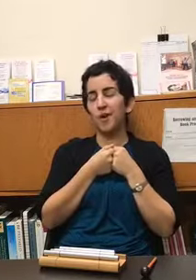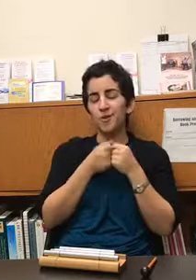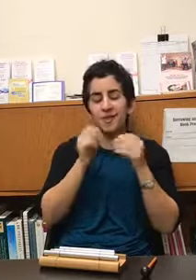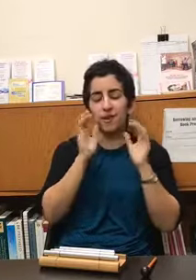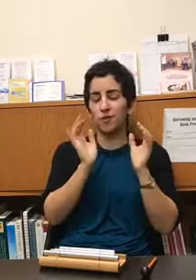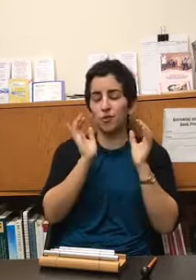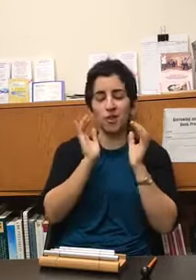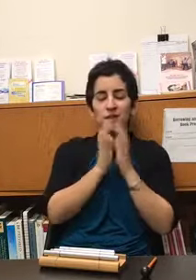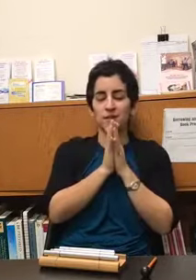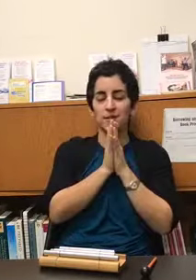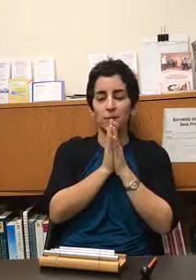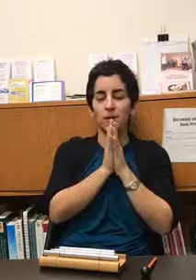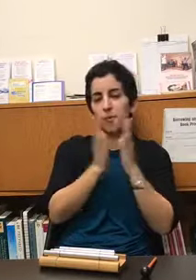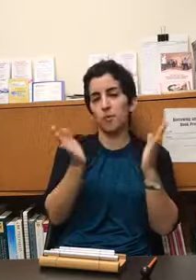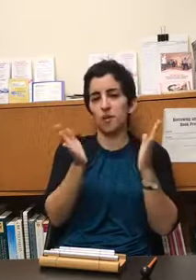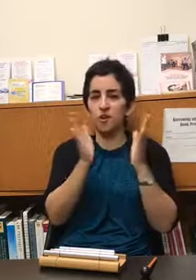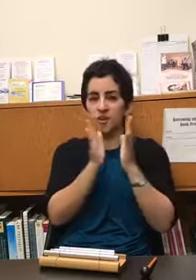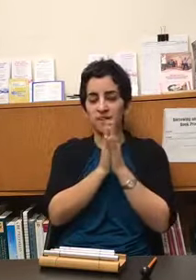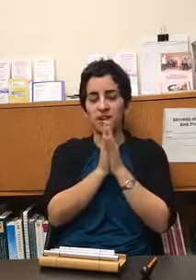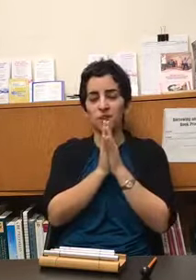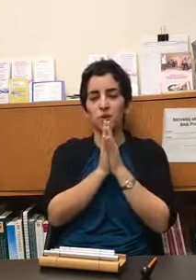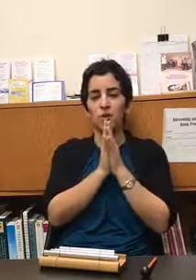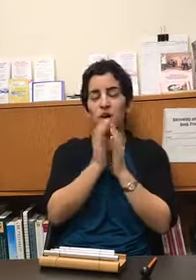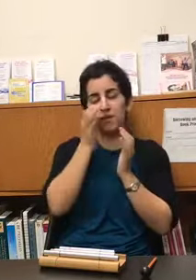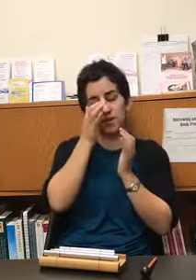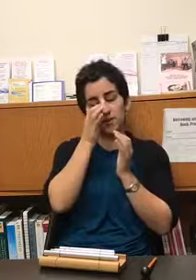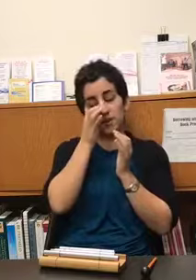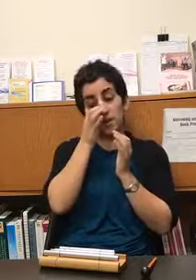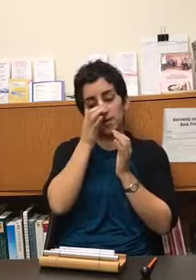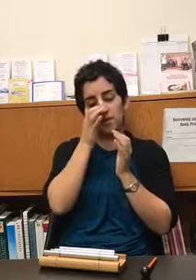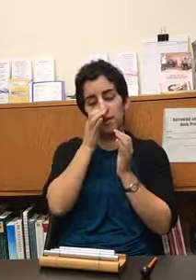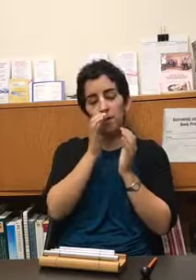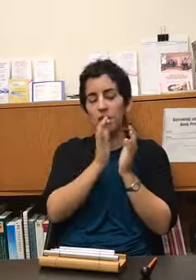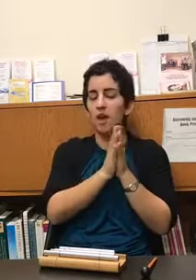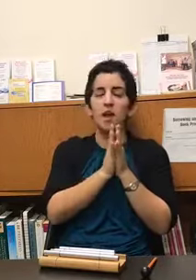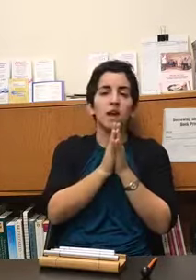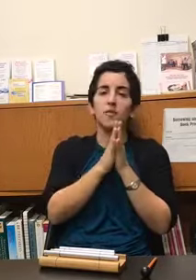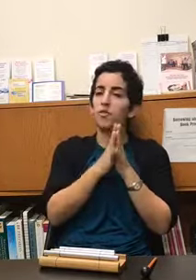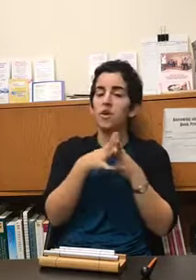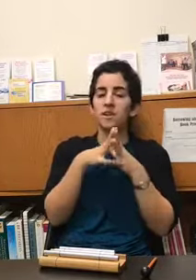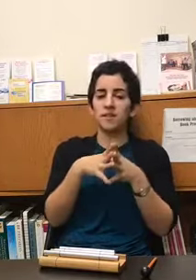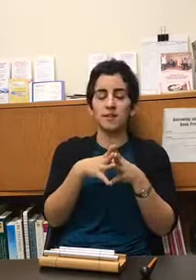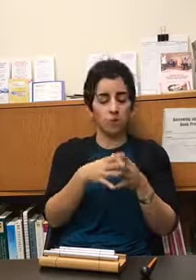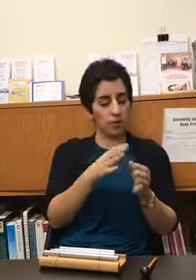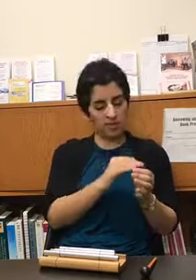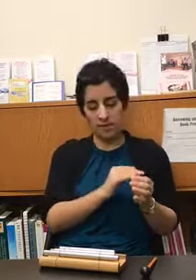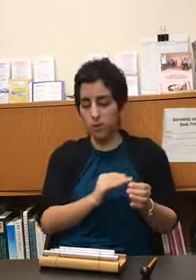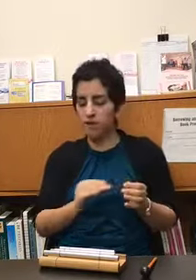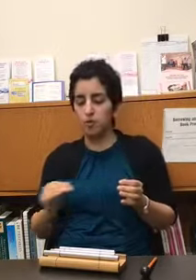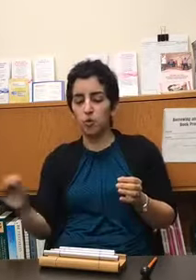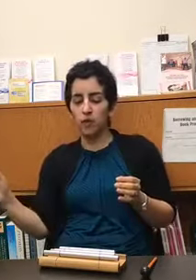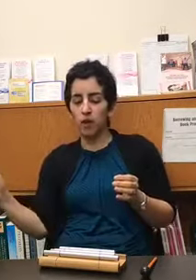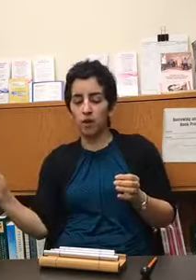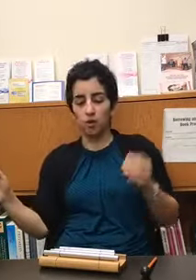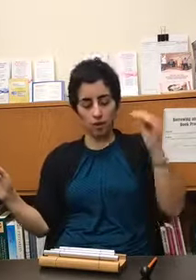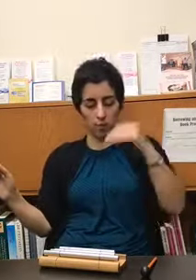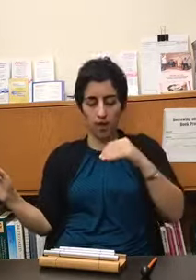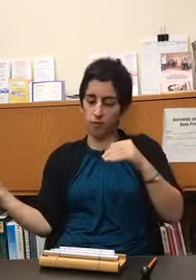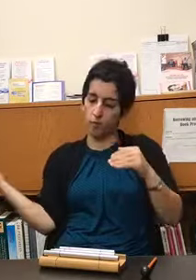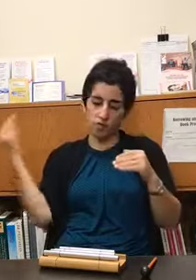always say if you're doing it on the subway i mean we're in new york city so a lot of us spend time on the subway if you're doing it on the subway when the subway is moving or on the platform when the